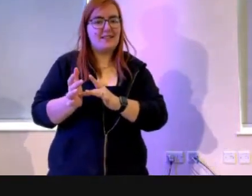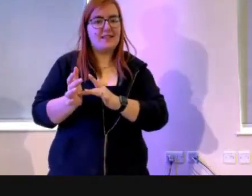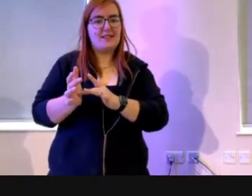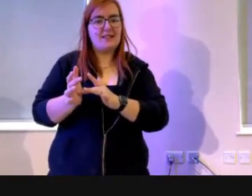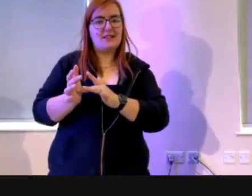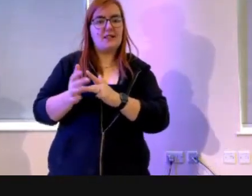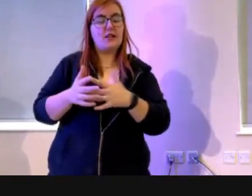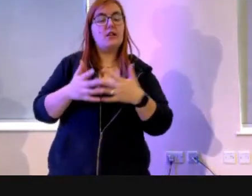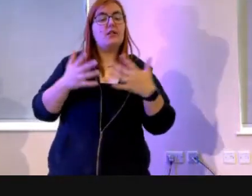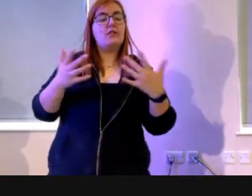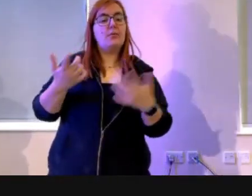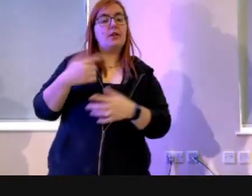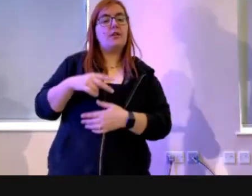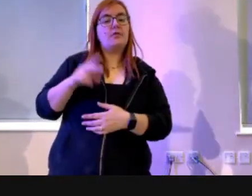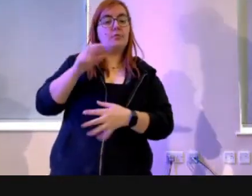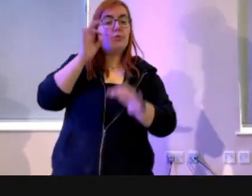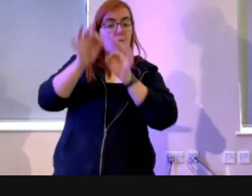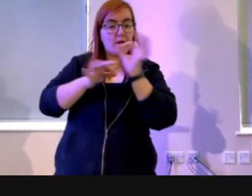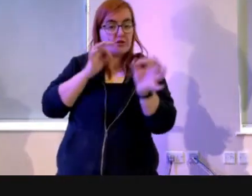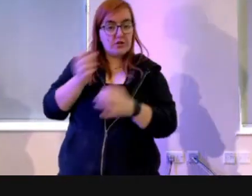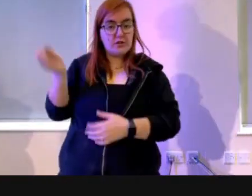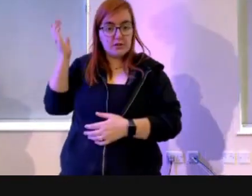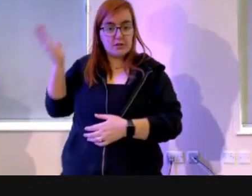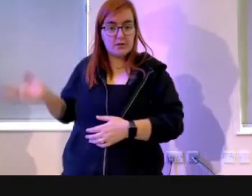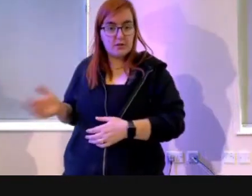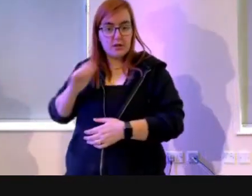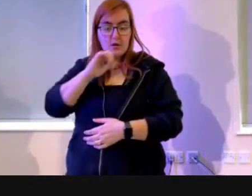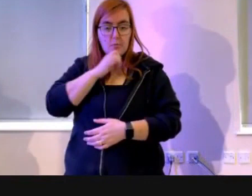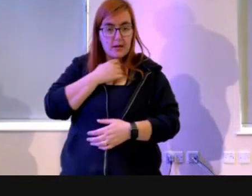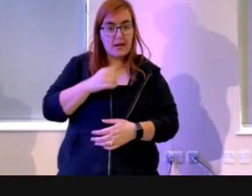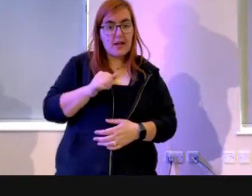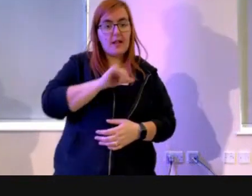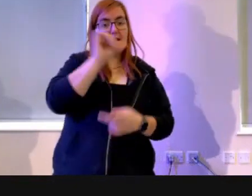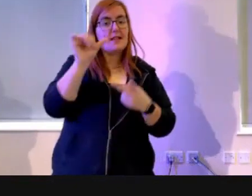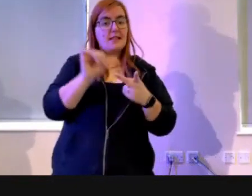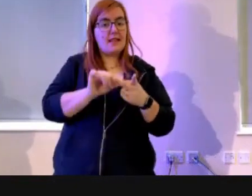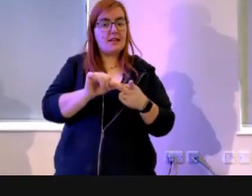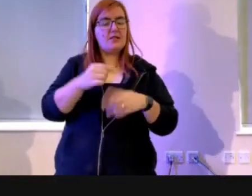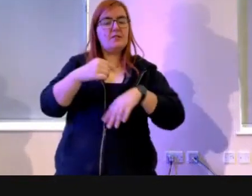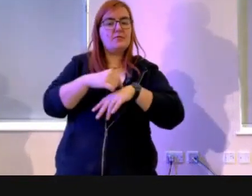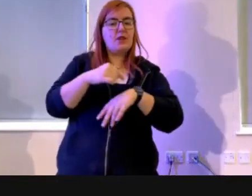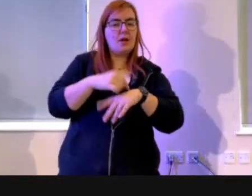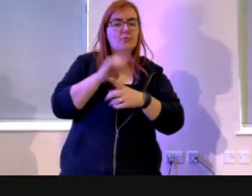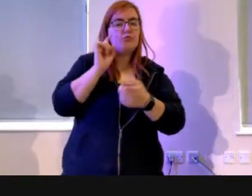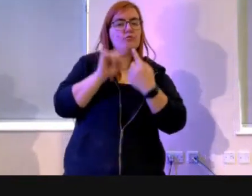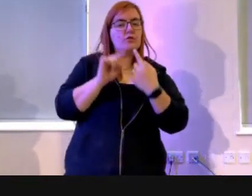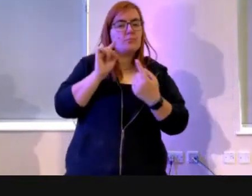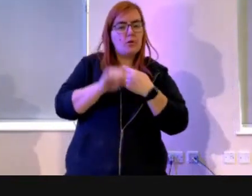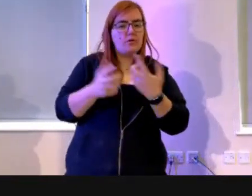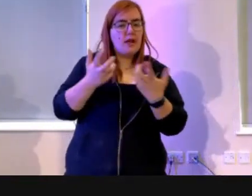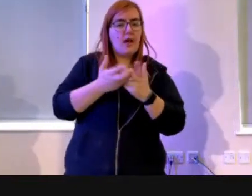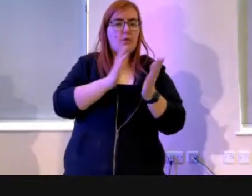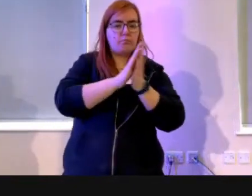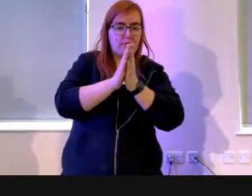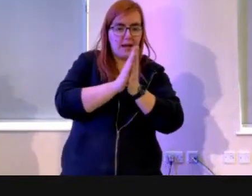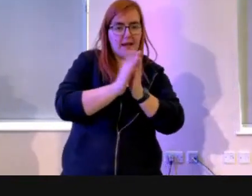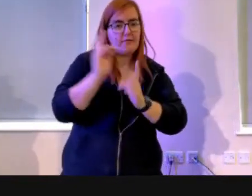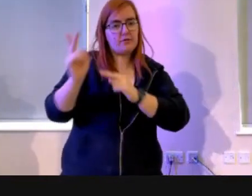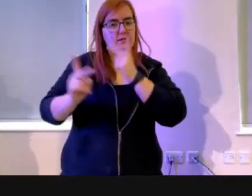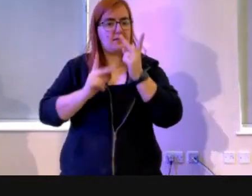So we're going to listen to some questions, and then we're going to just take some time to respond in prayer, and we're going to sing some songs. So